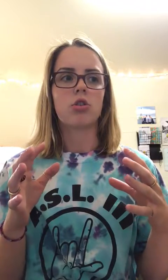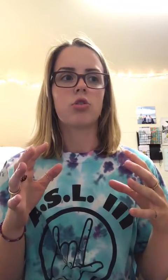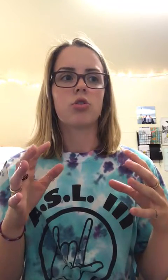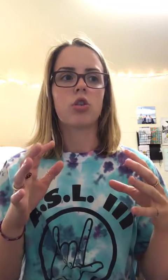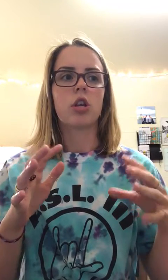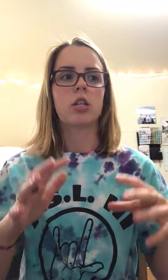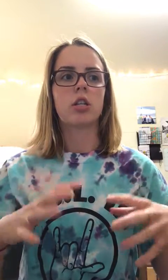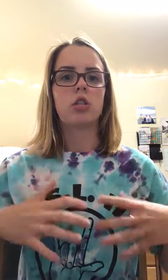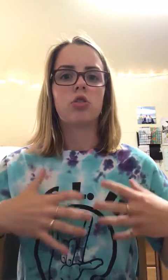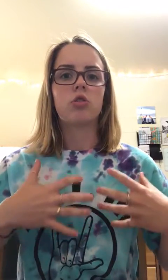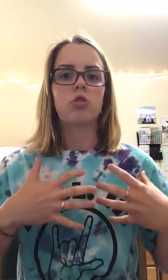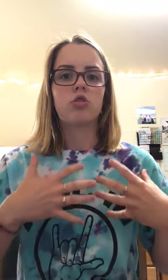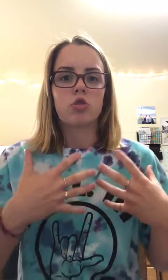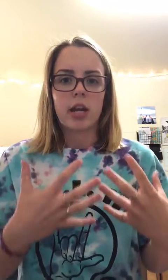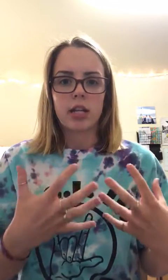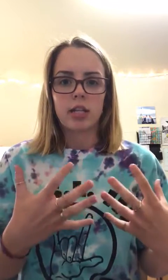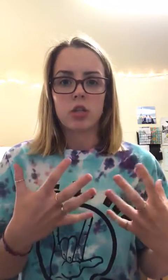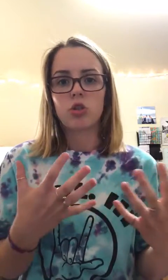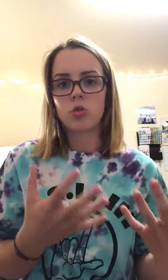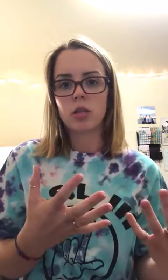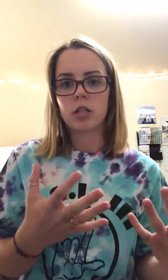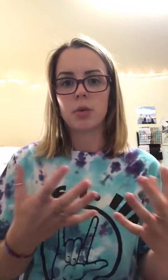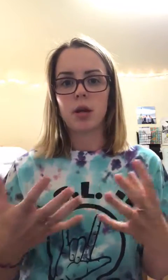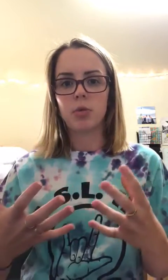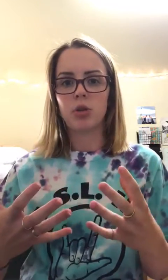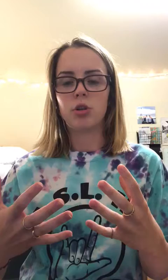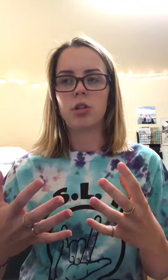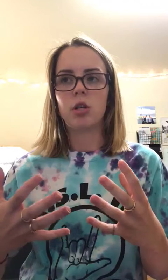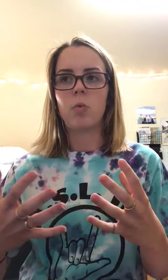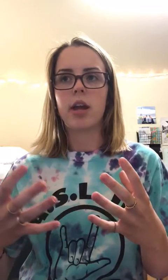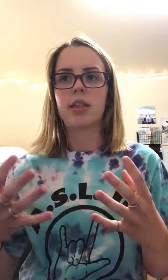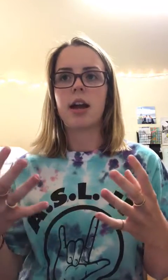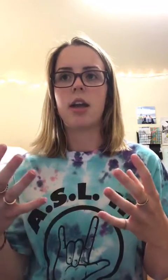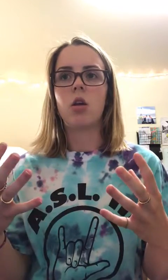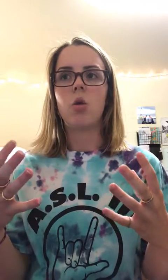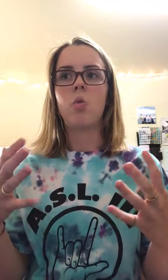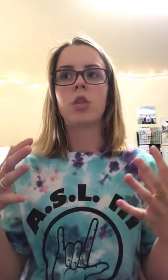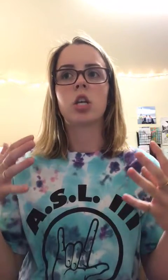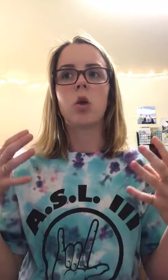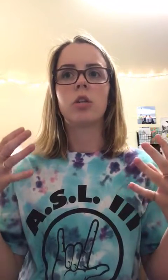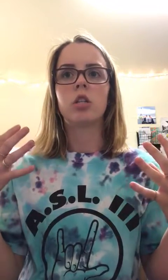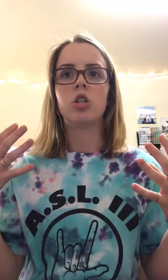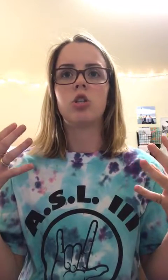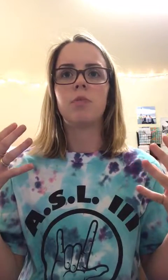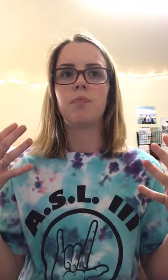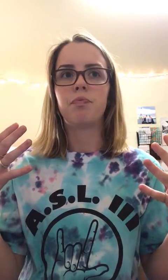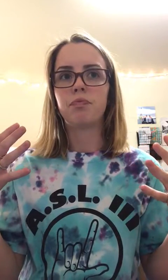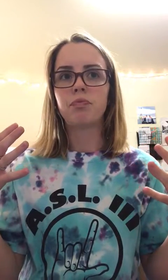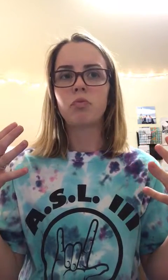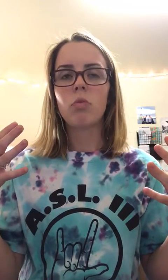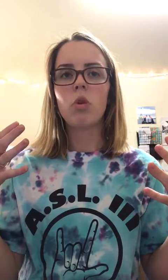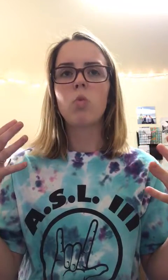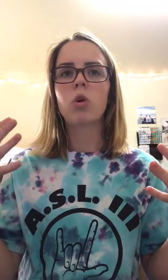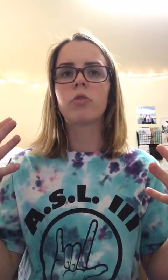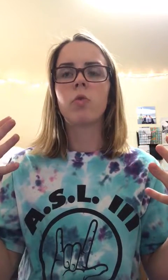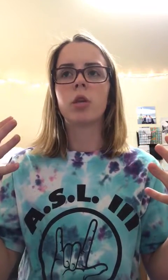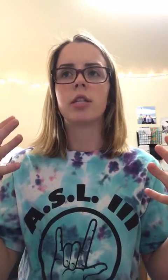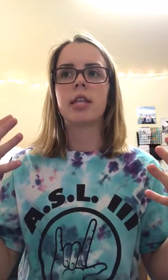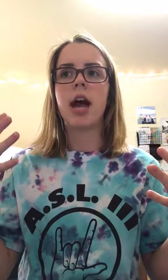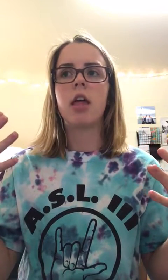starting to train these students to become learners in a way that, when they go into the workforce, that